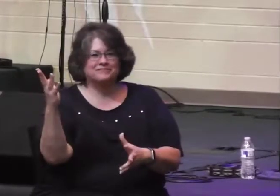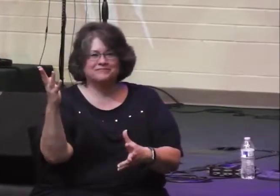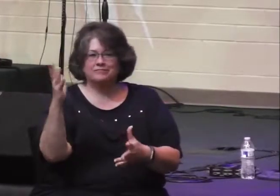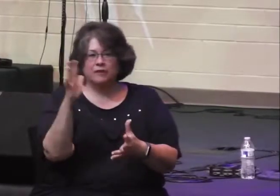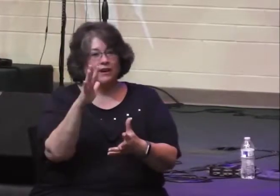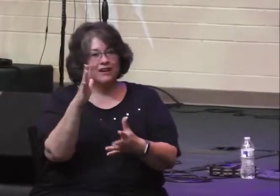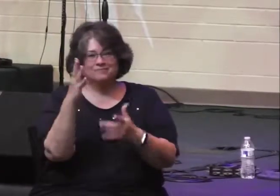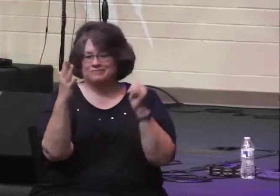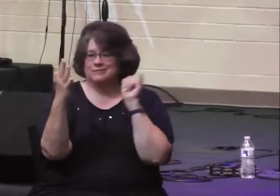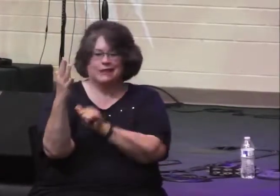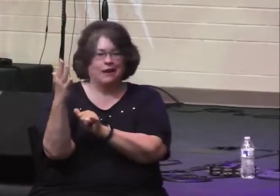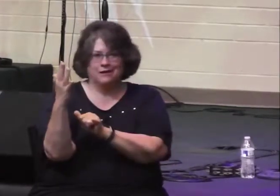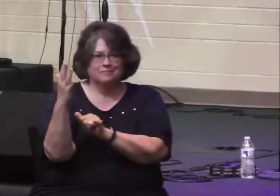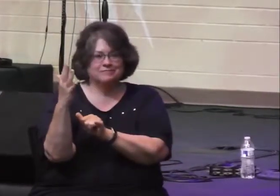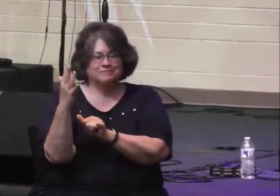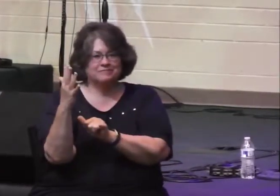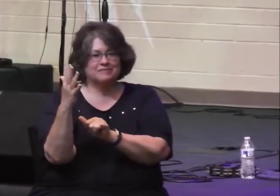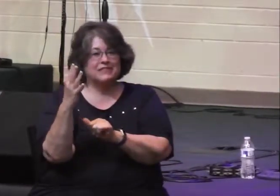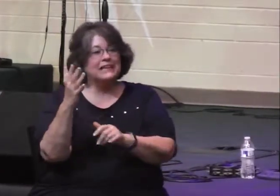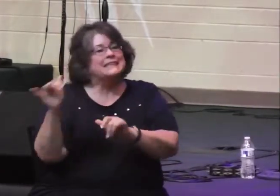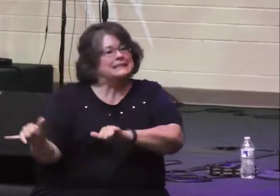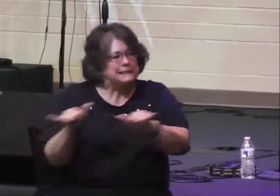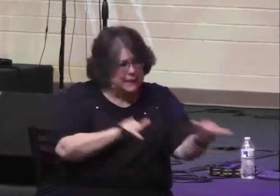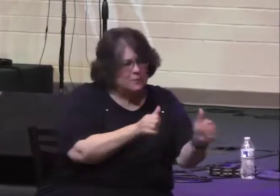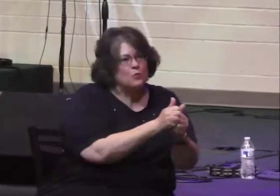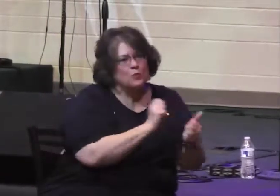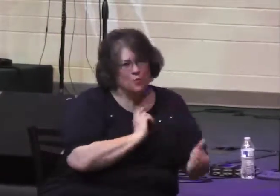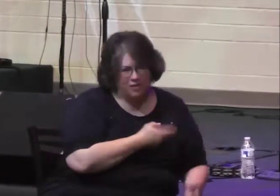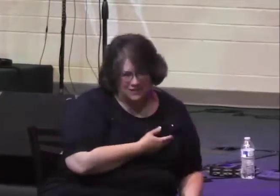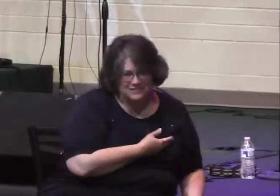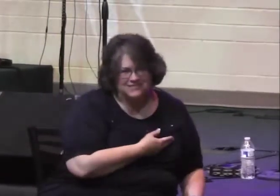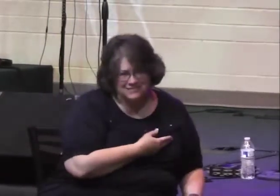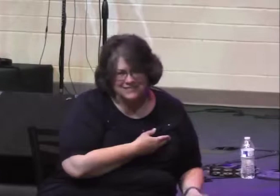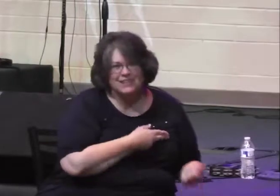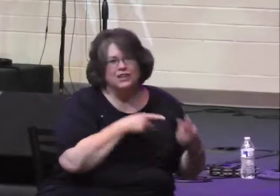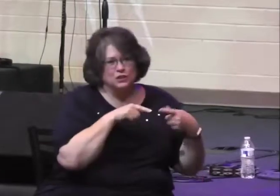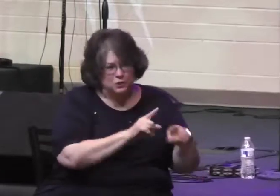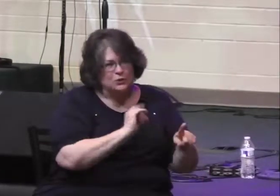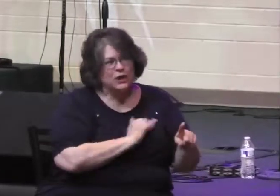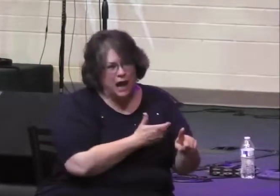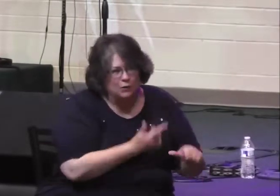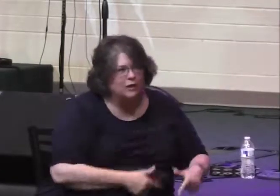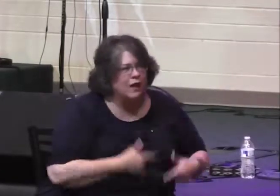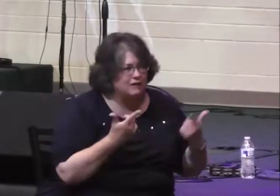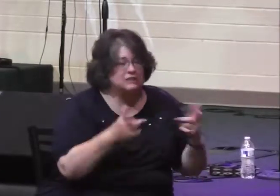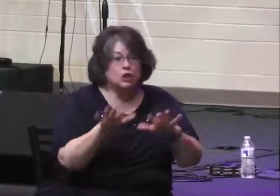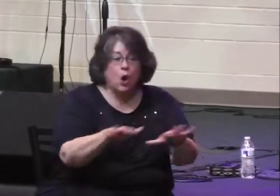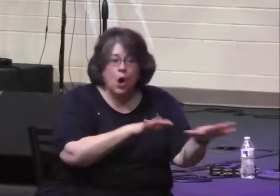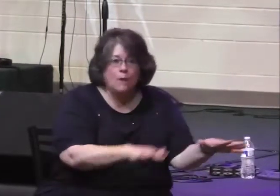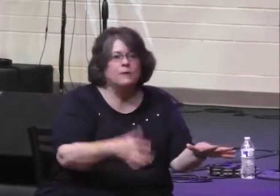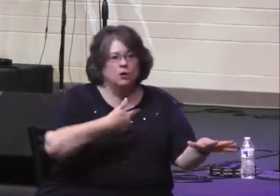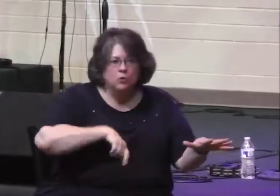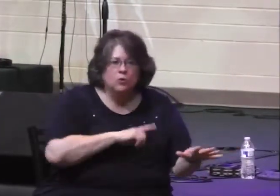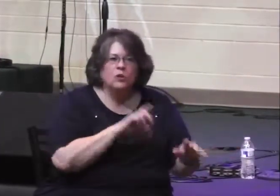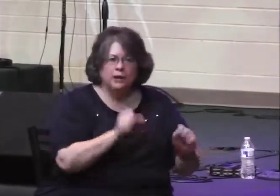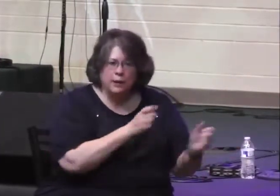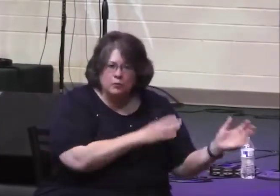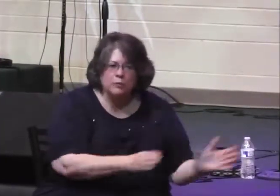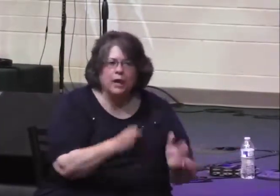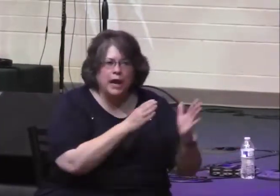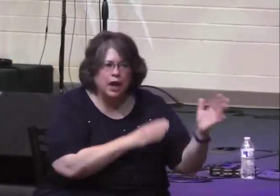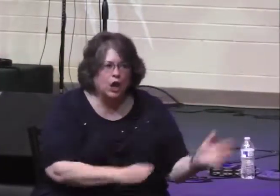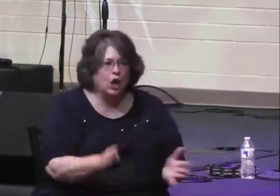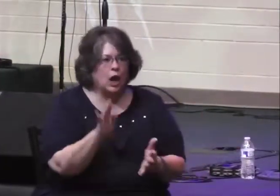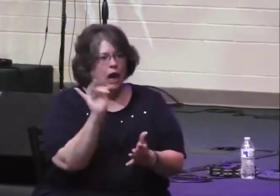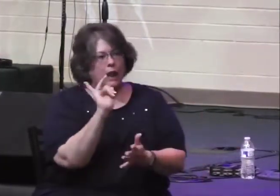God's way during these seasons of calm so that we're prepared when we might face life's difficulties. This is what Jehoshaphat